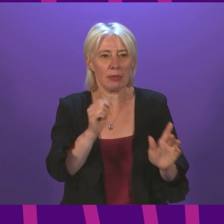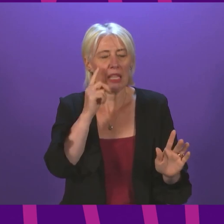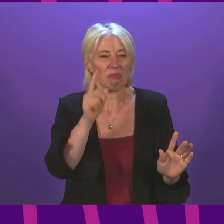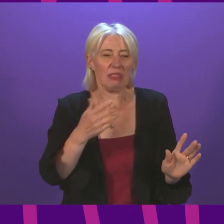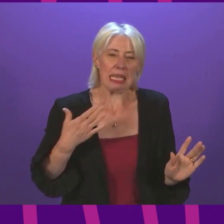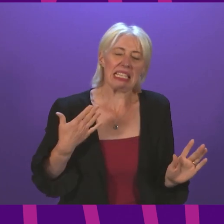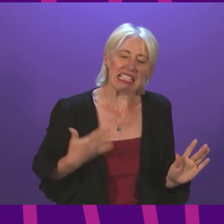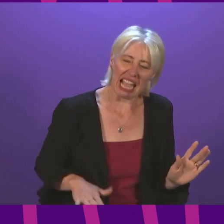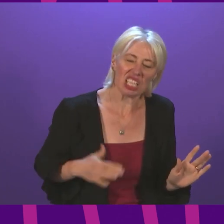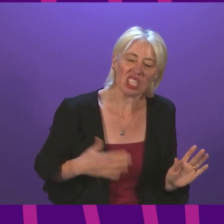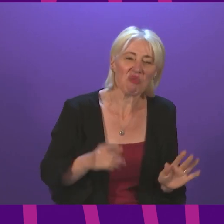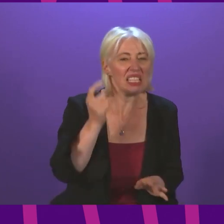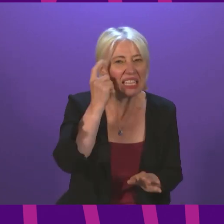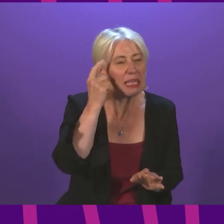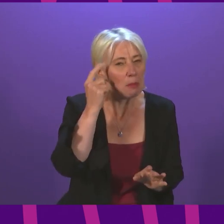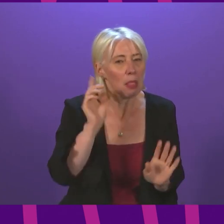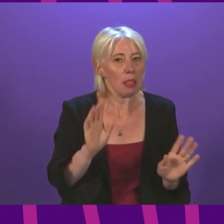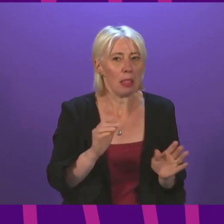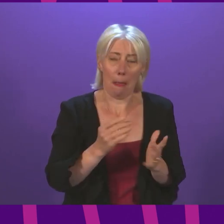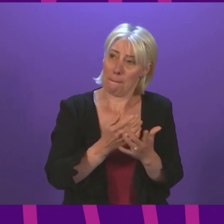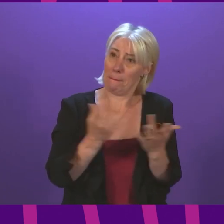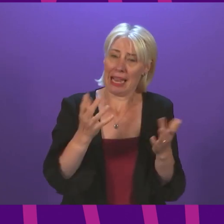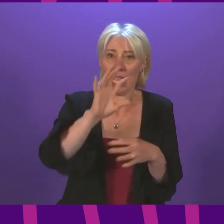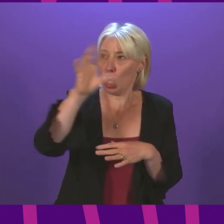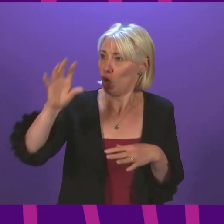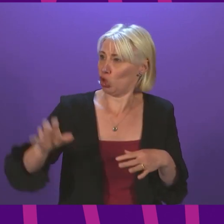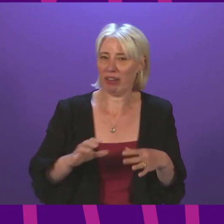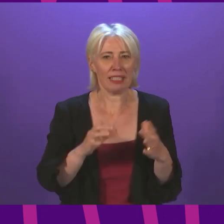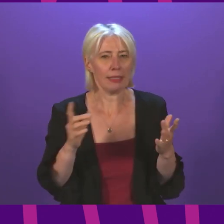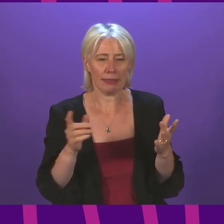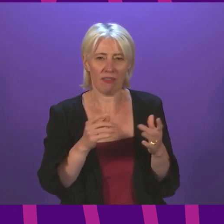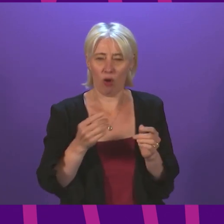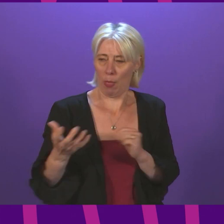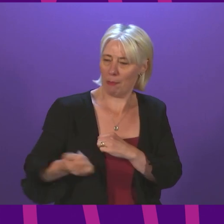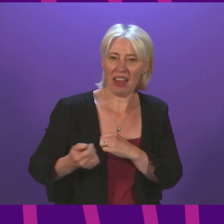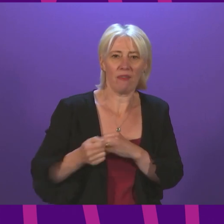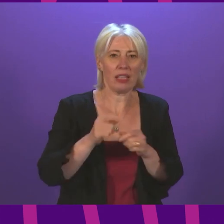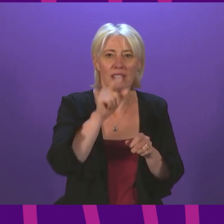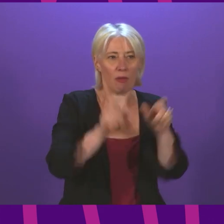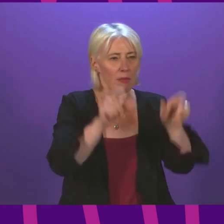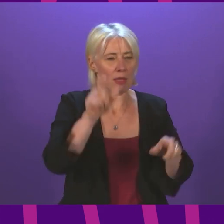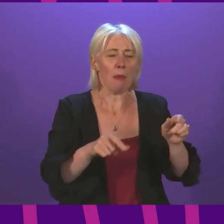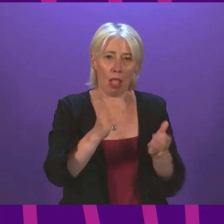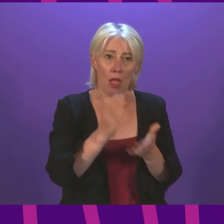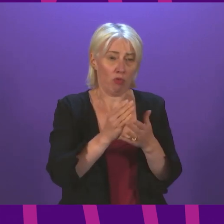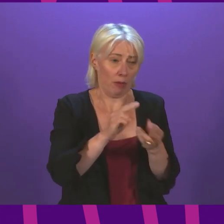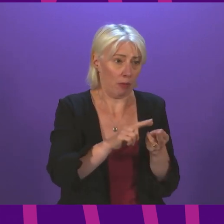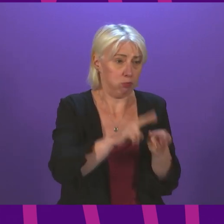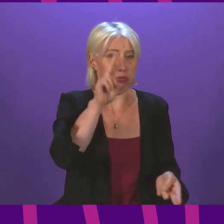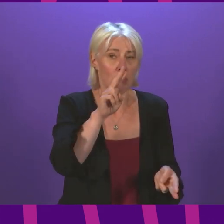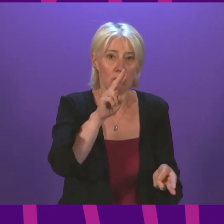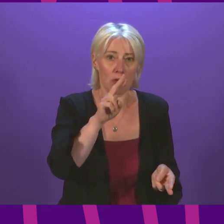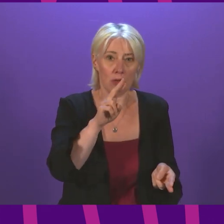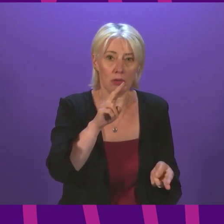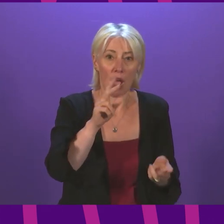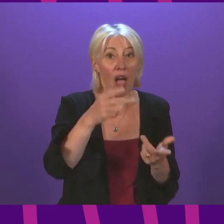necessary and sensible. In many countries, the level of benefits available to people in need were significantly higher to begin with.